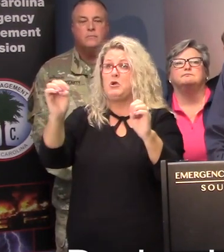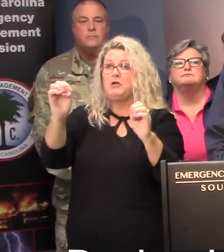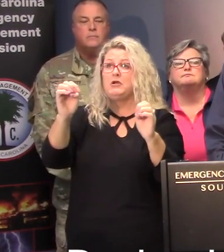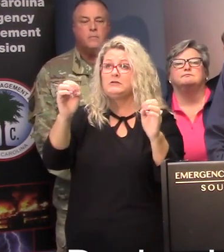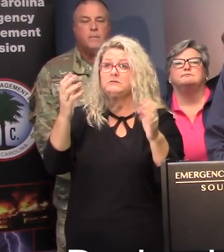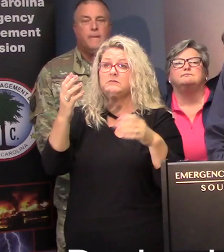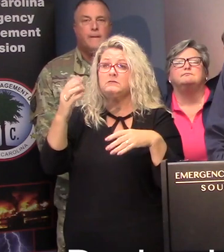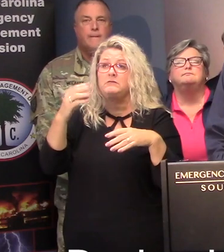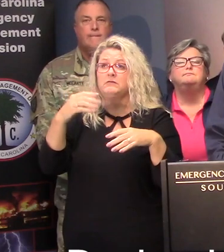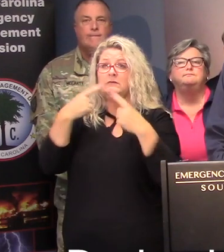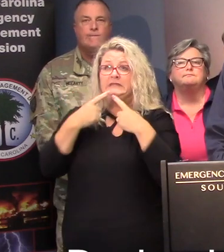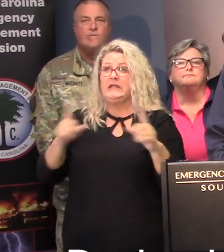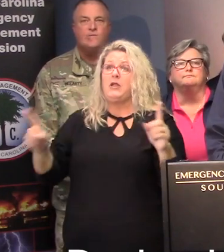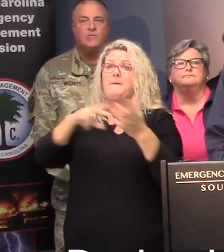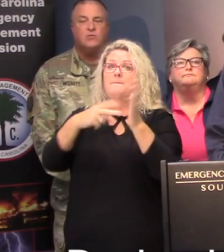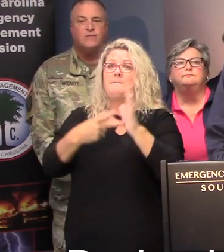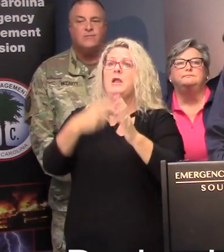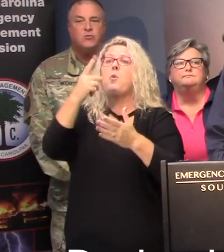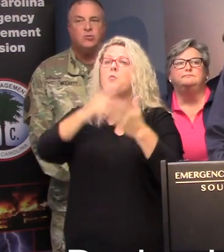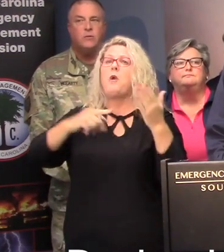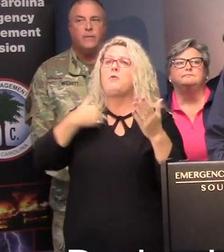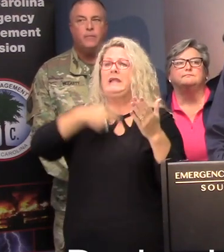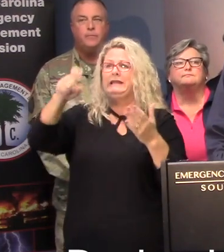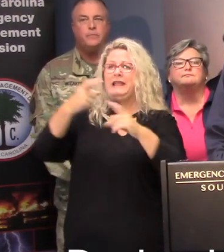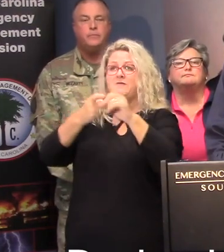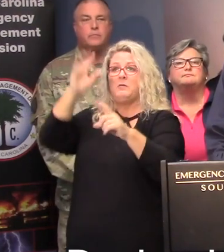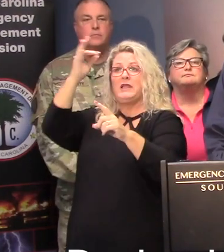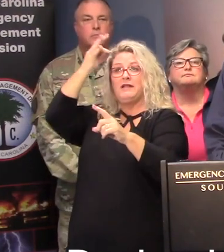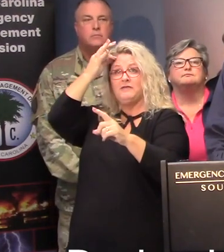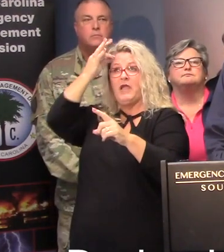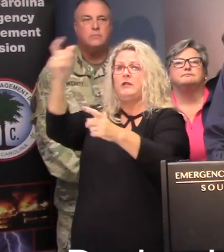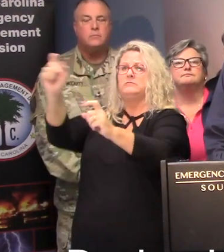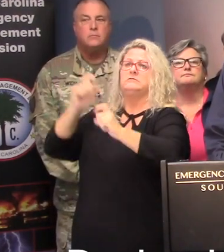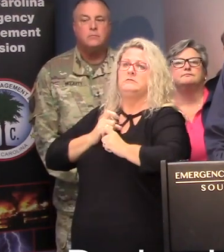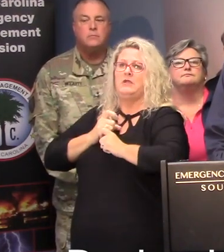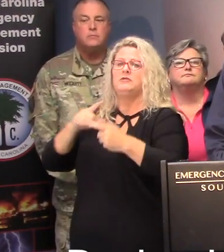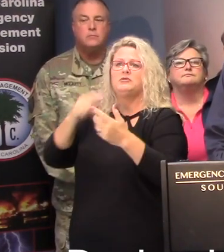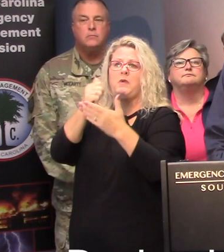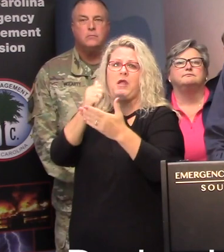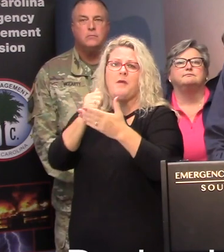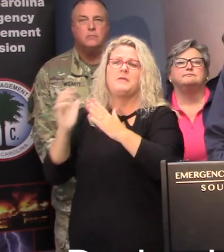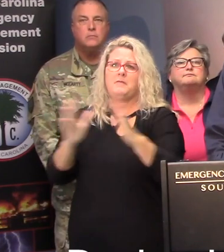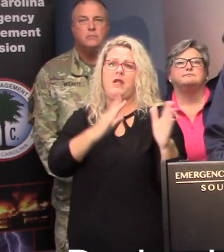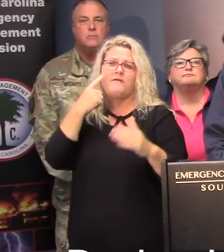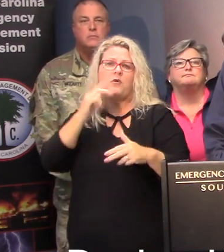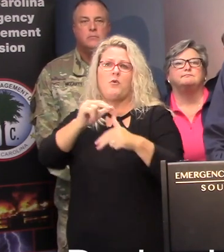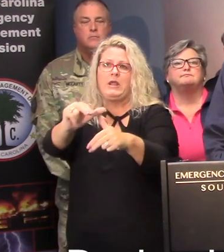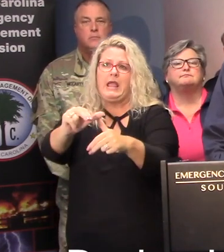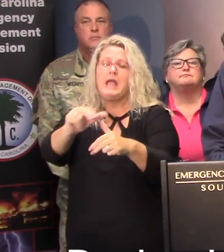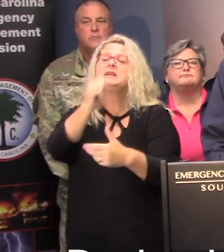direct federal resources to be accessed by Team South Carolina to assist in hurricane preparation efforts.